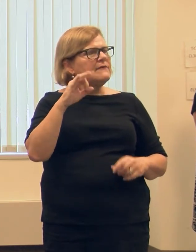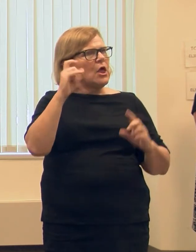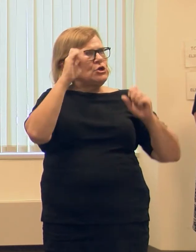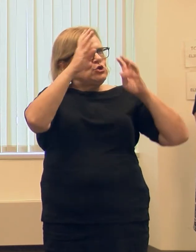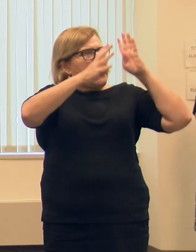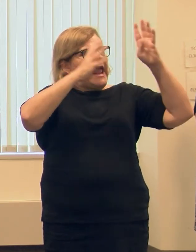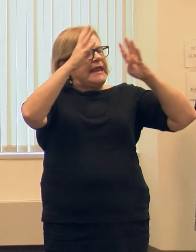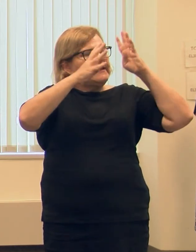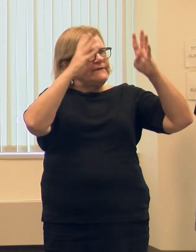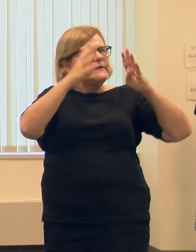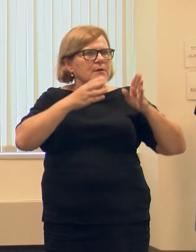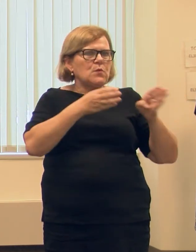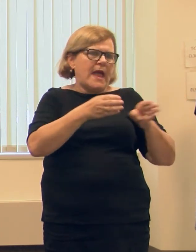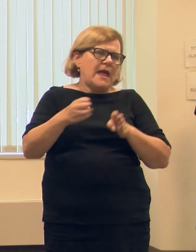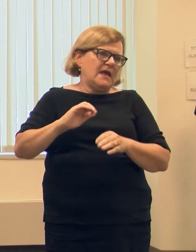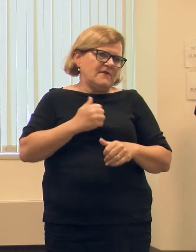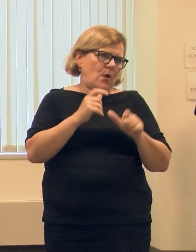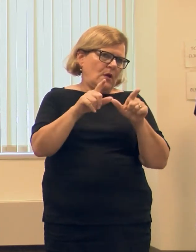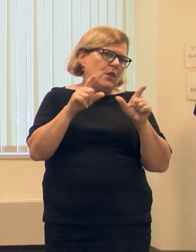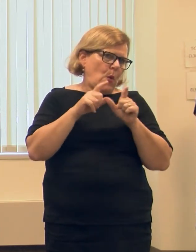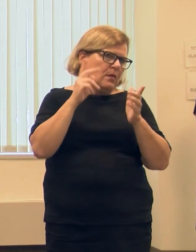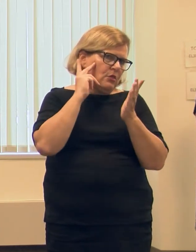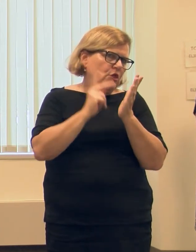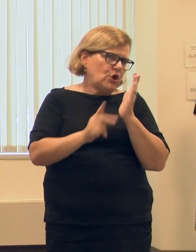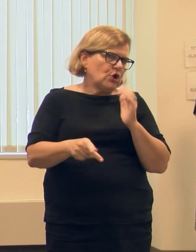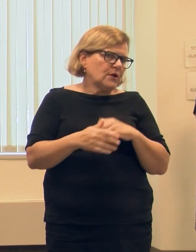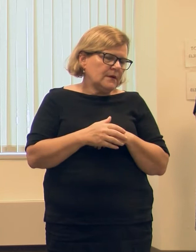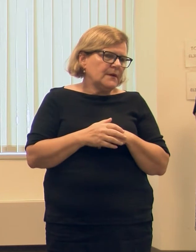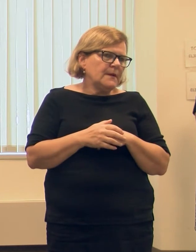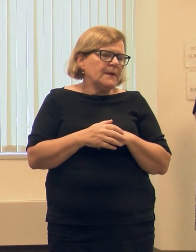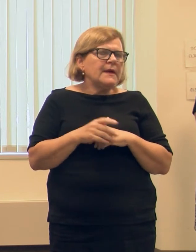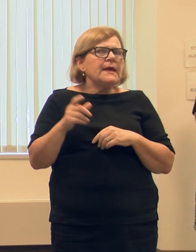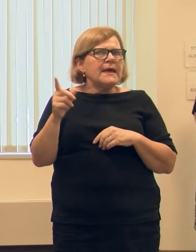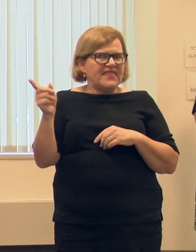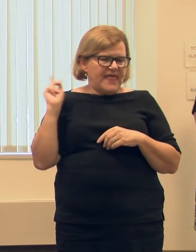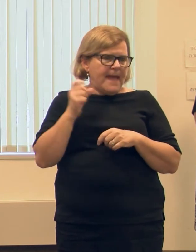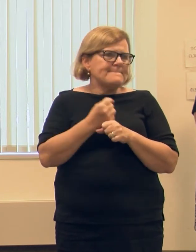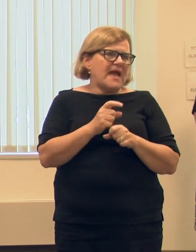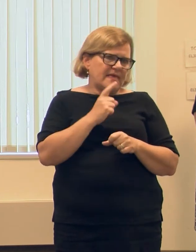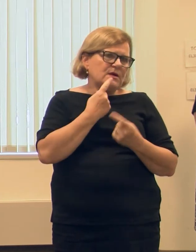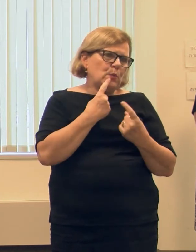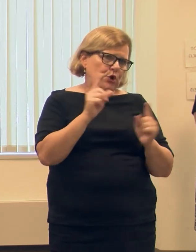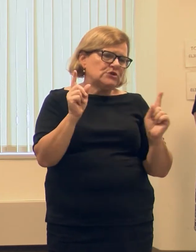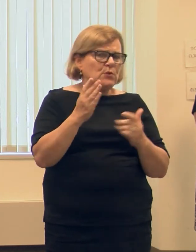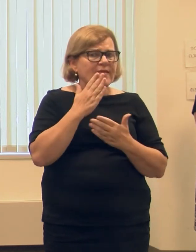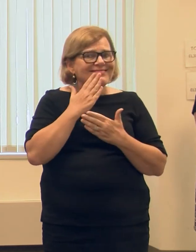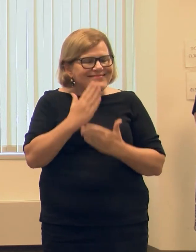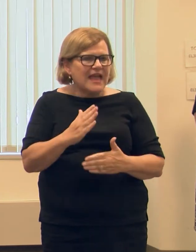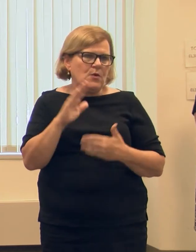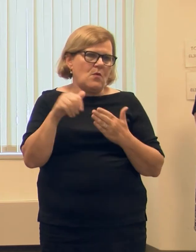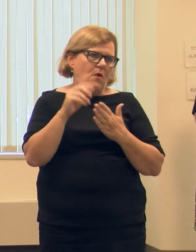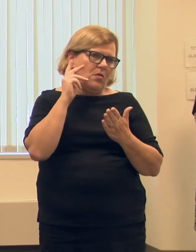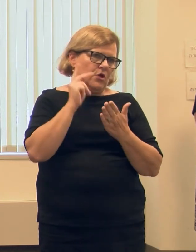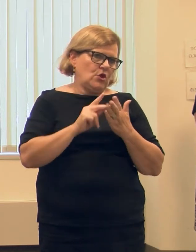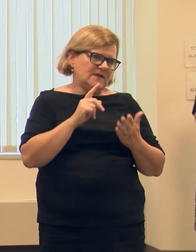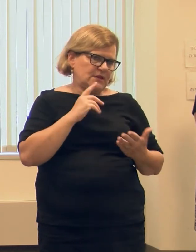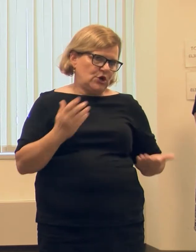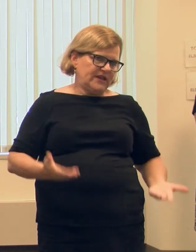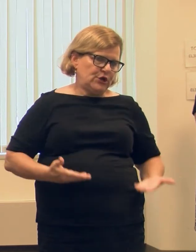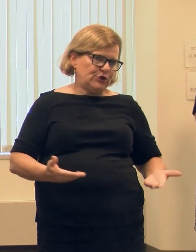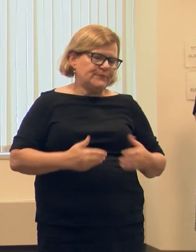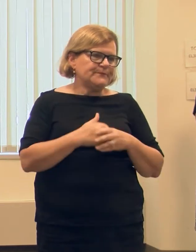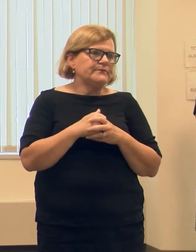creativity and innovation of our local clerks. And they're the ones that make this work. So thank you to all of our clerks that are here.